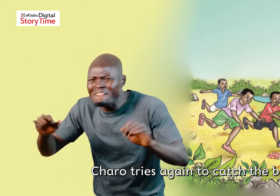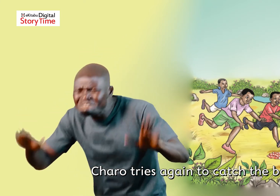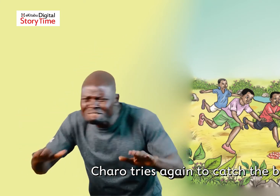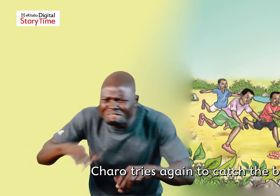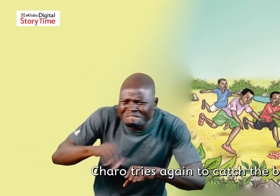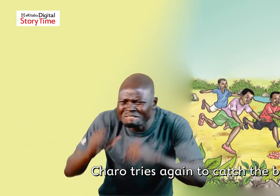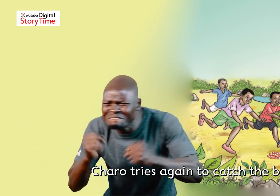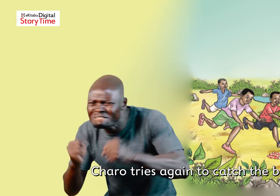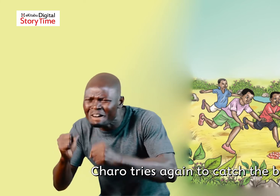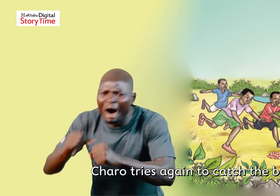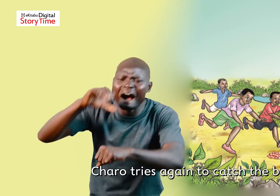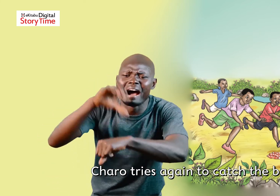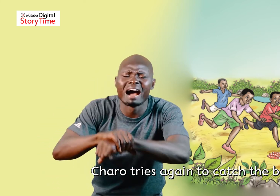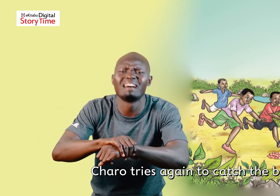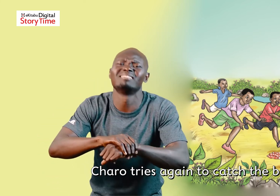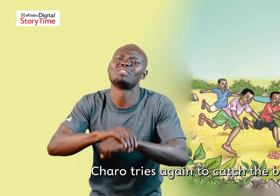Charo tries again to catch the bird